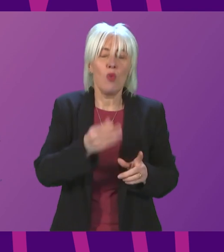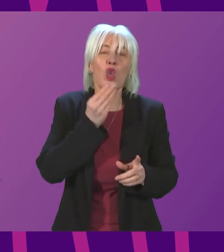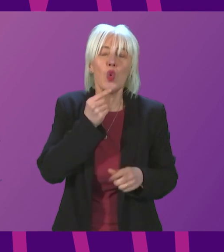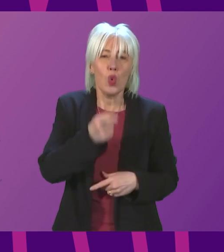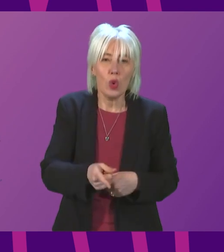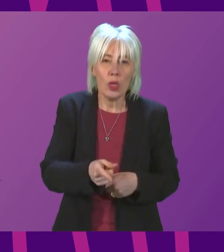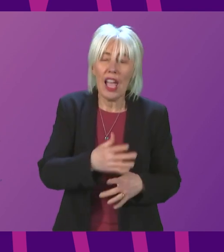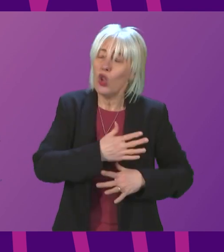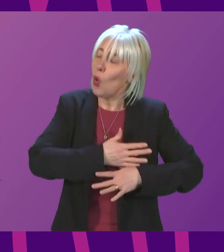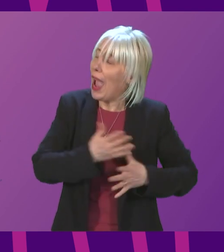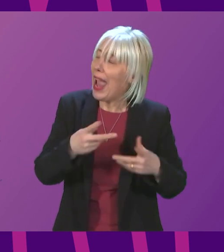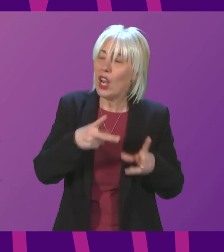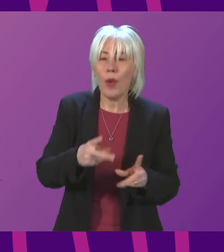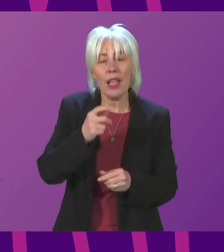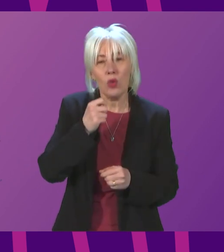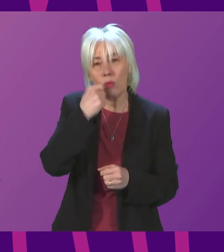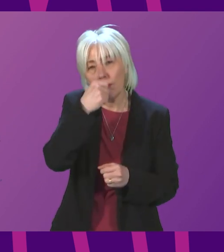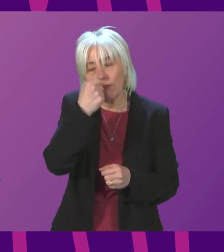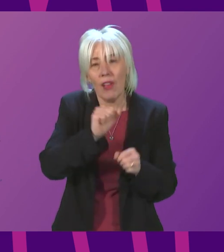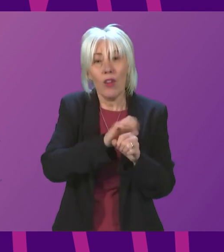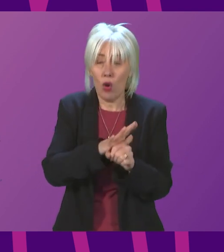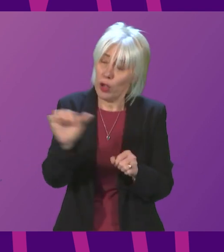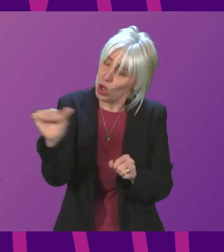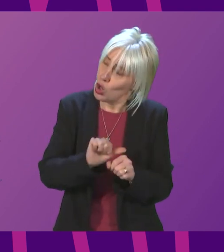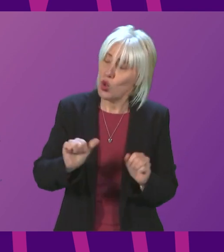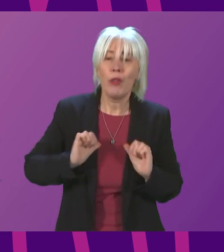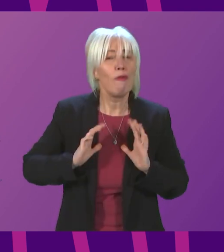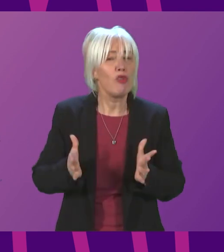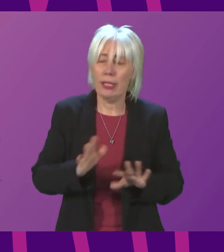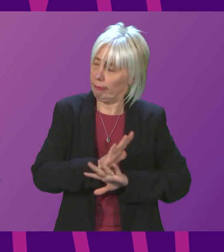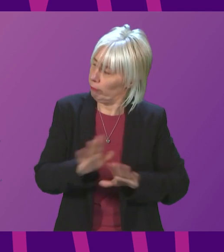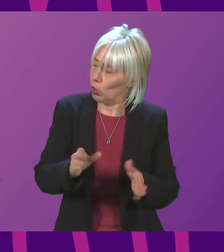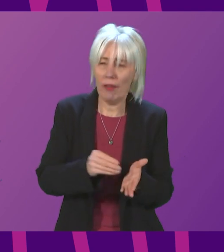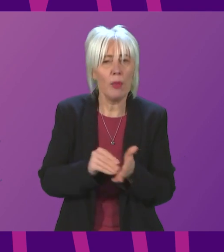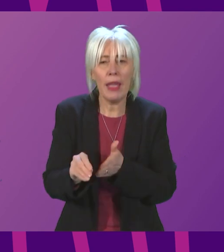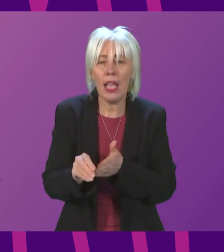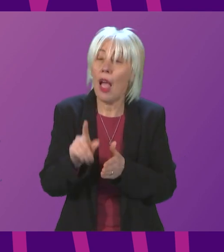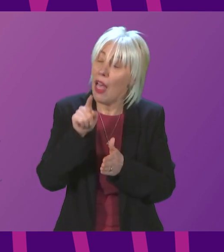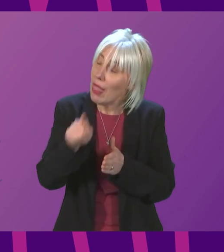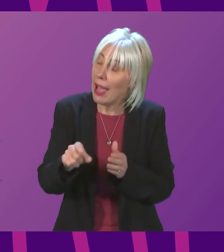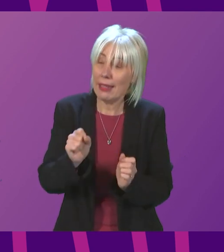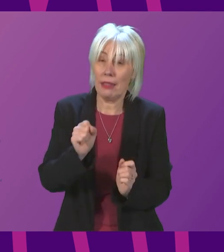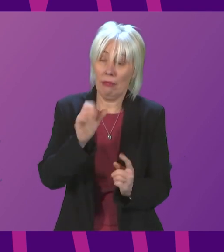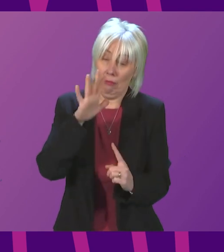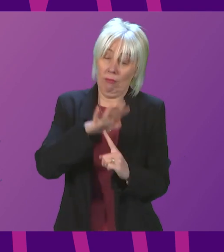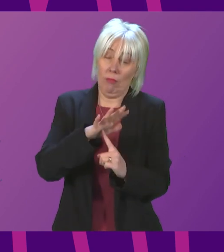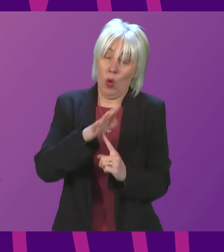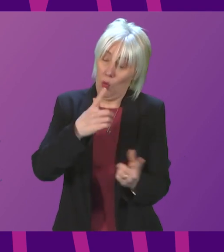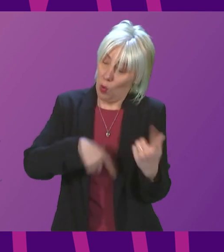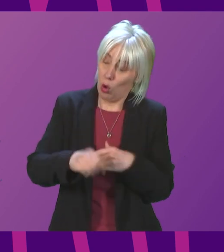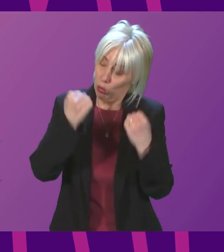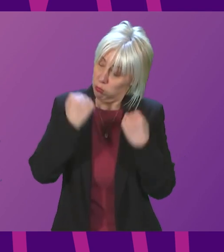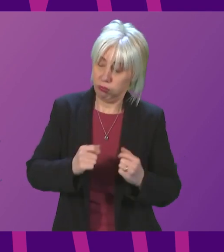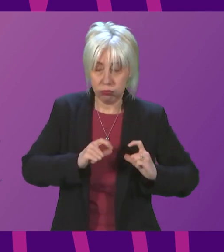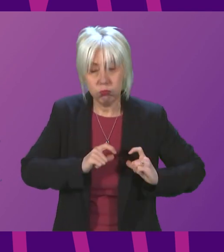COVID, it should provide those tests free of charge. And that is a principle we will seek to the best of our ability to uphold in any